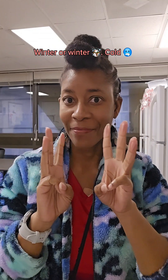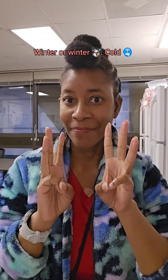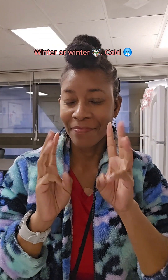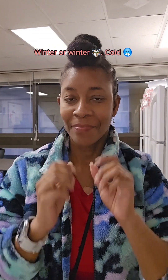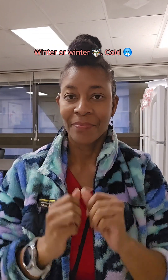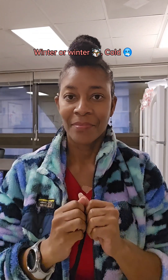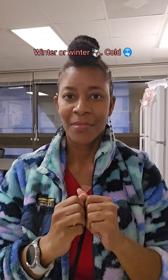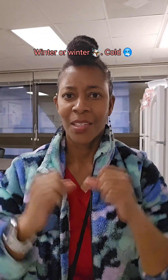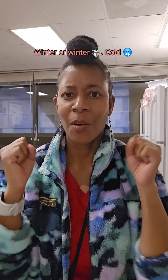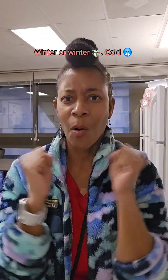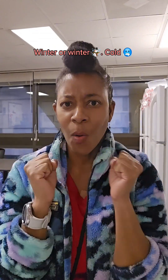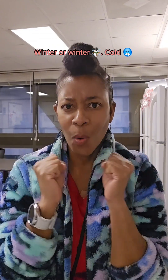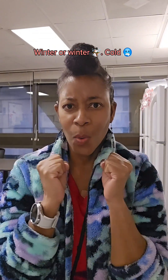Cold.